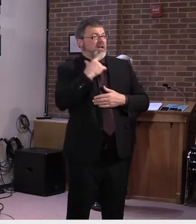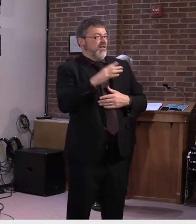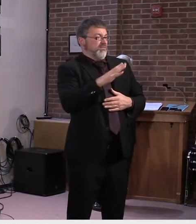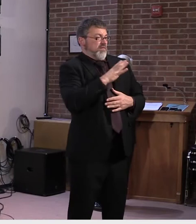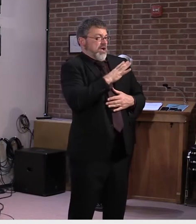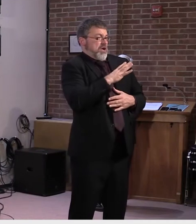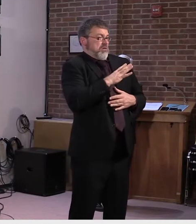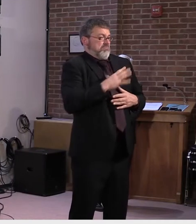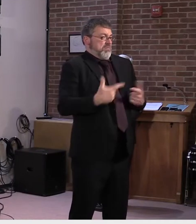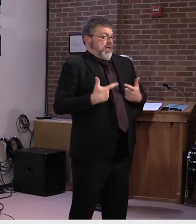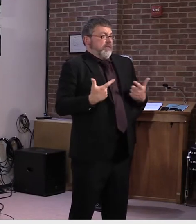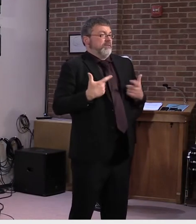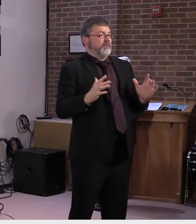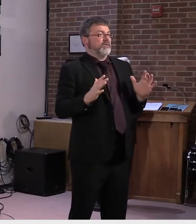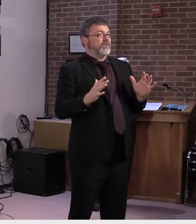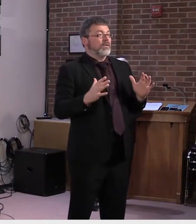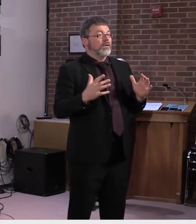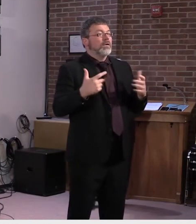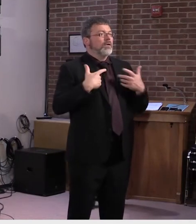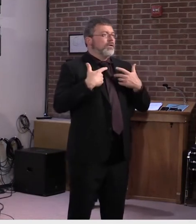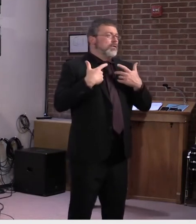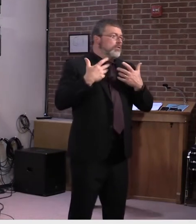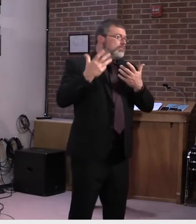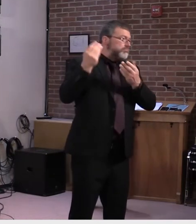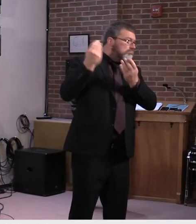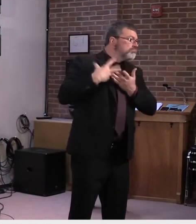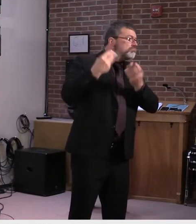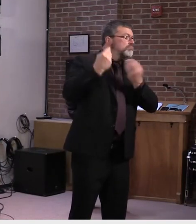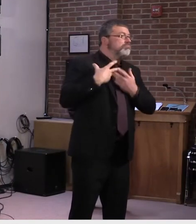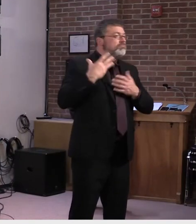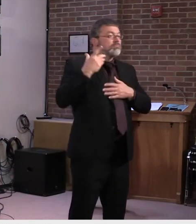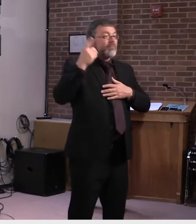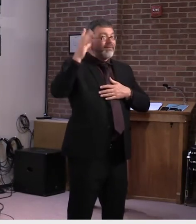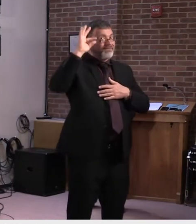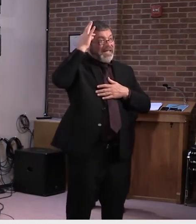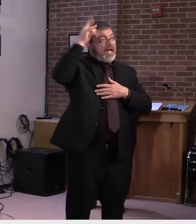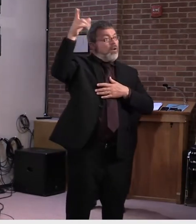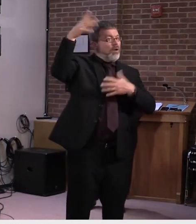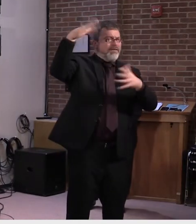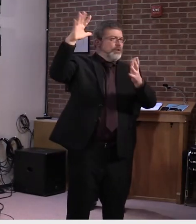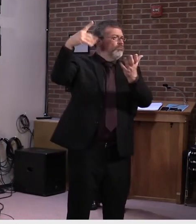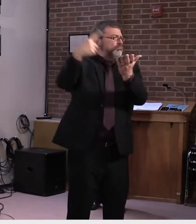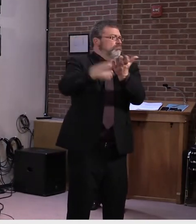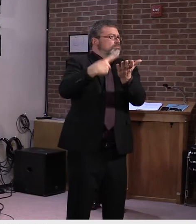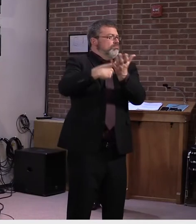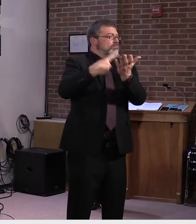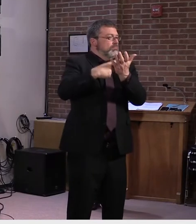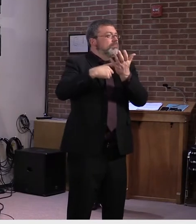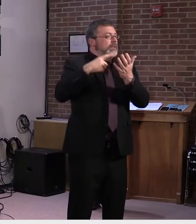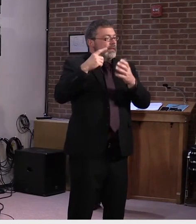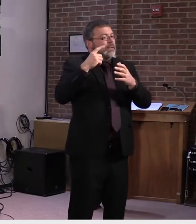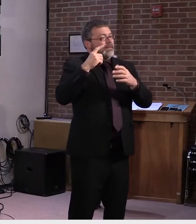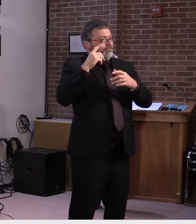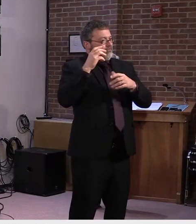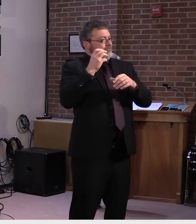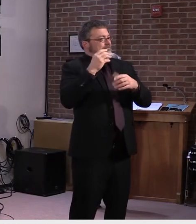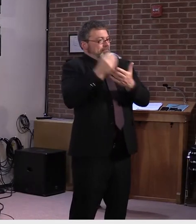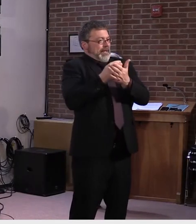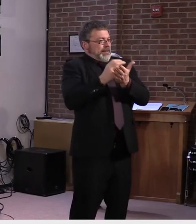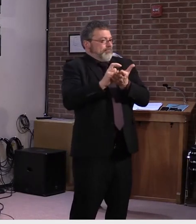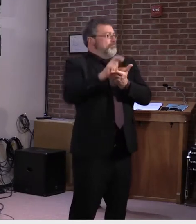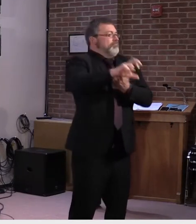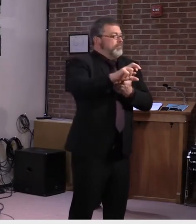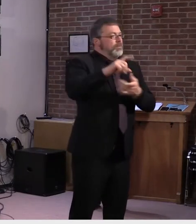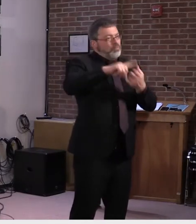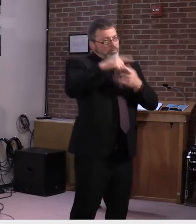went in over the weekend, uh, uh, to discuss this very topic and hopefully, uh, they will be able to, uh, put back into place,